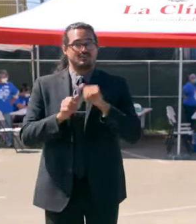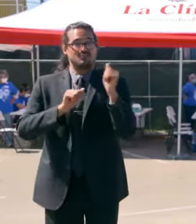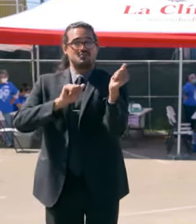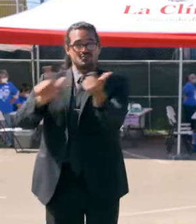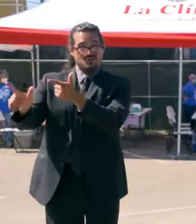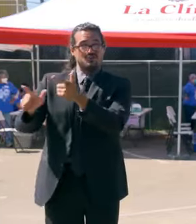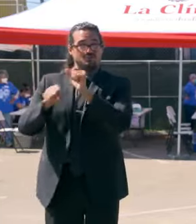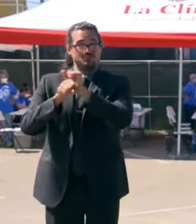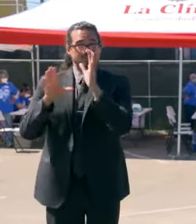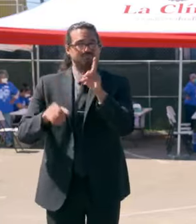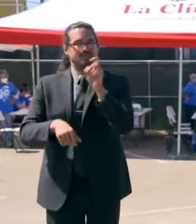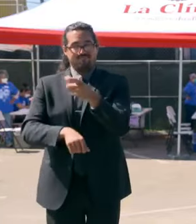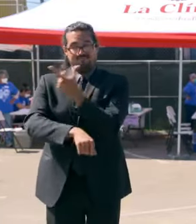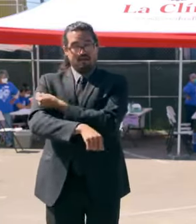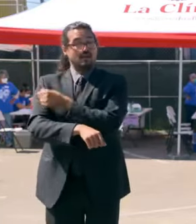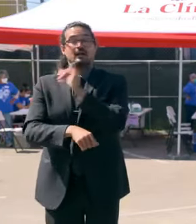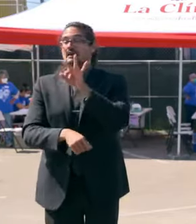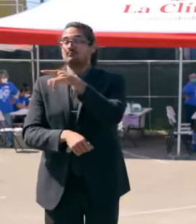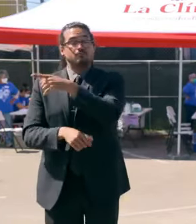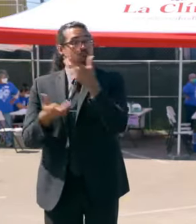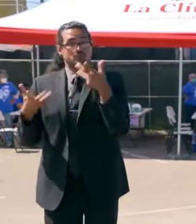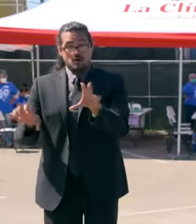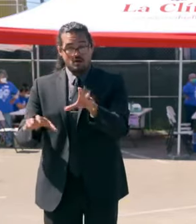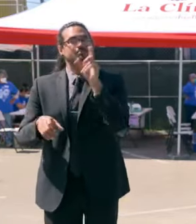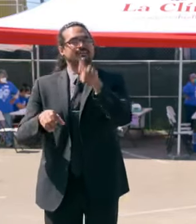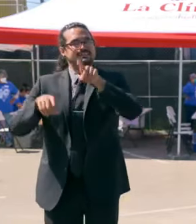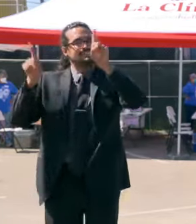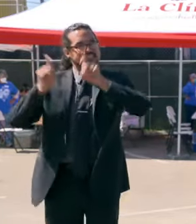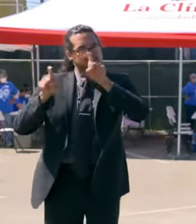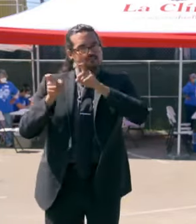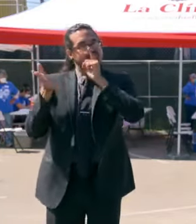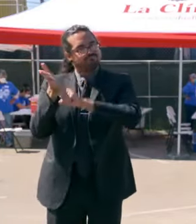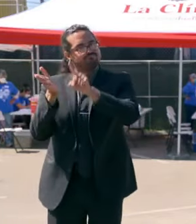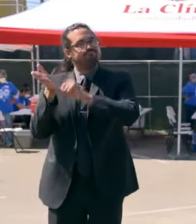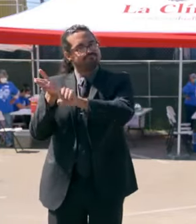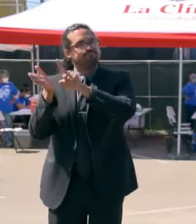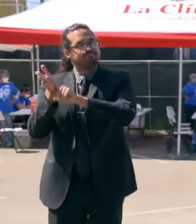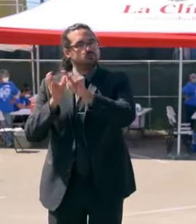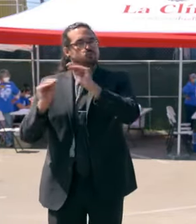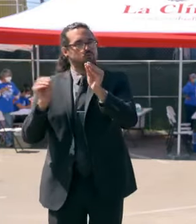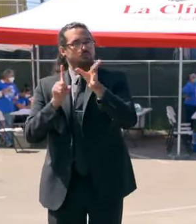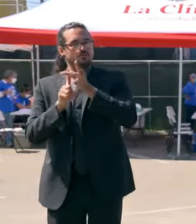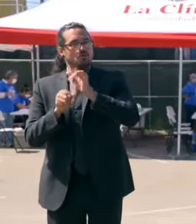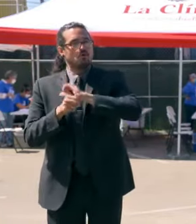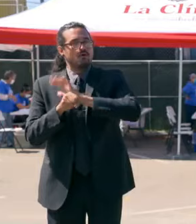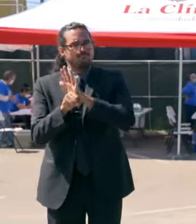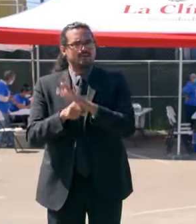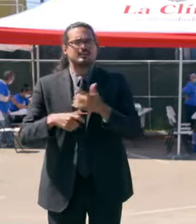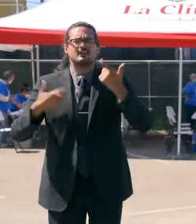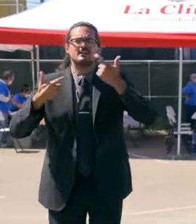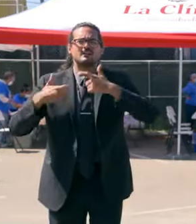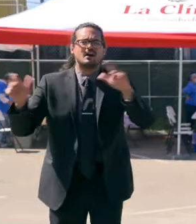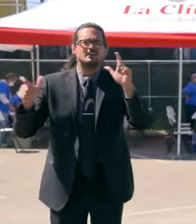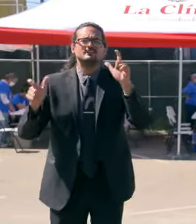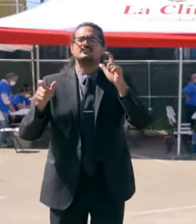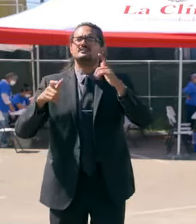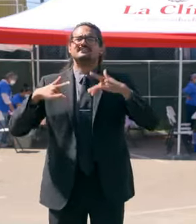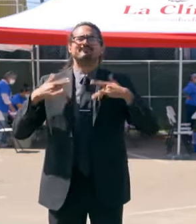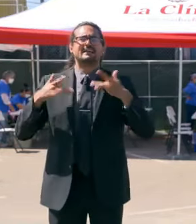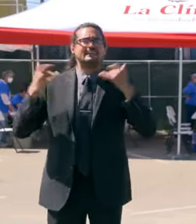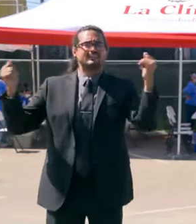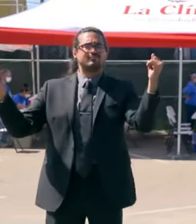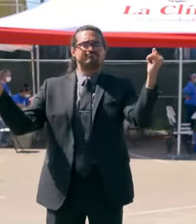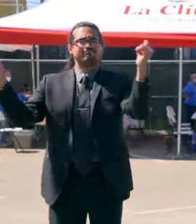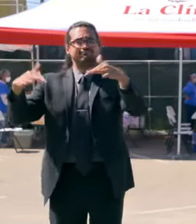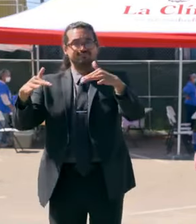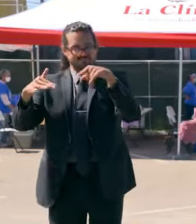our guidelines as it relates to large-scale outdoor events with some additional requirements. We'll remain vigilant, but